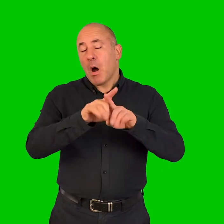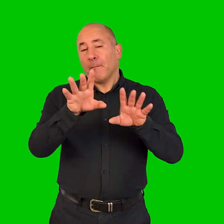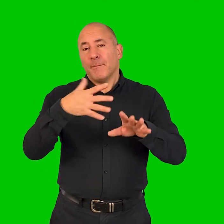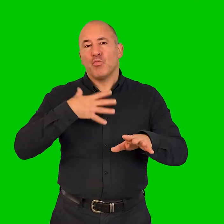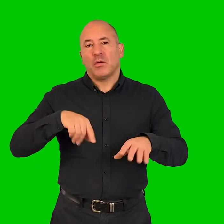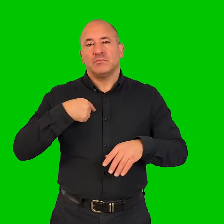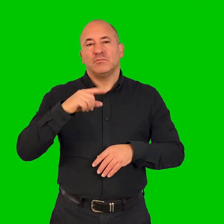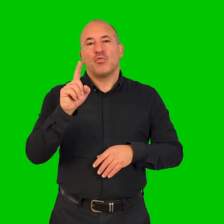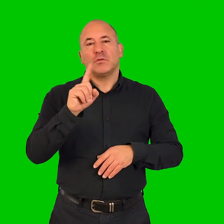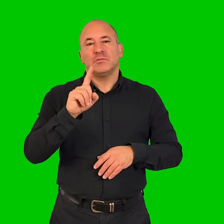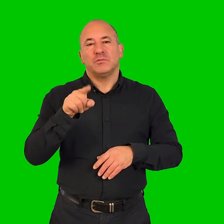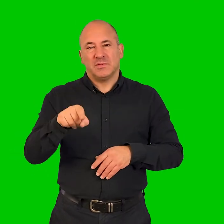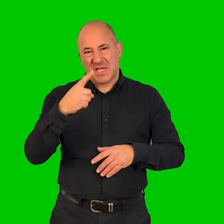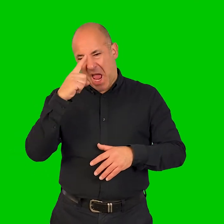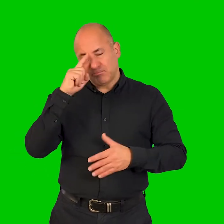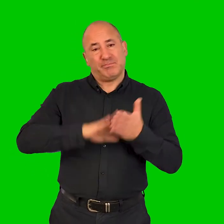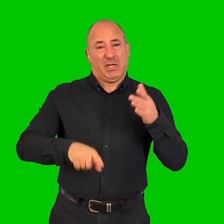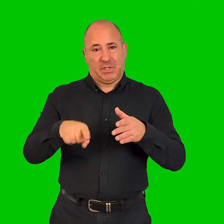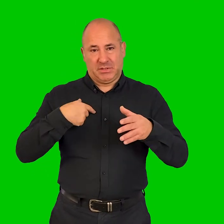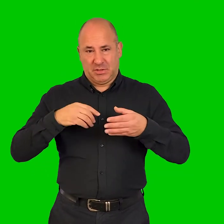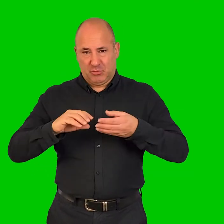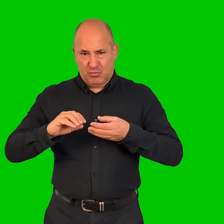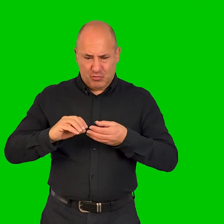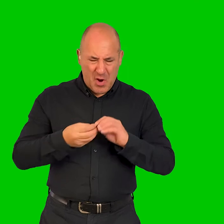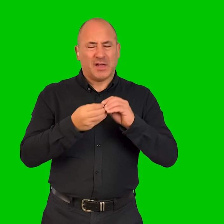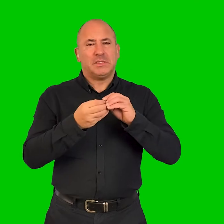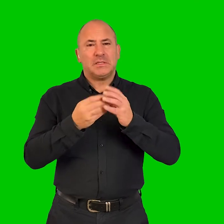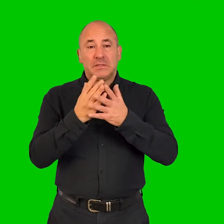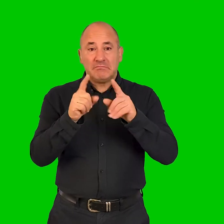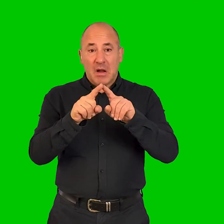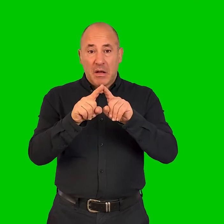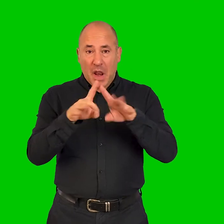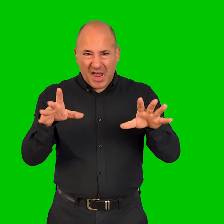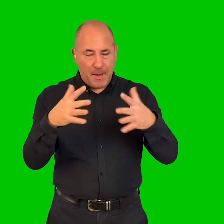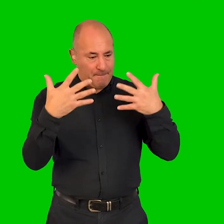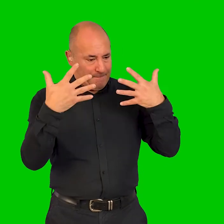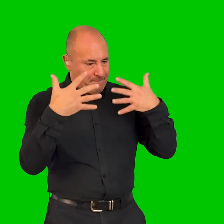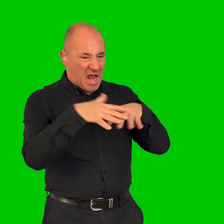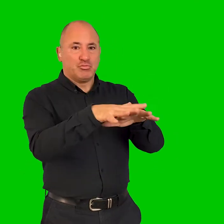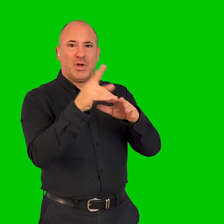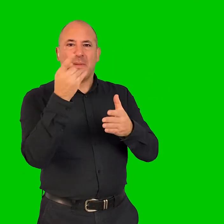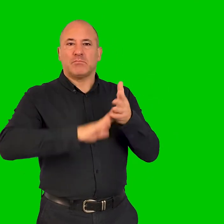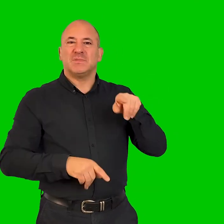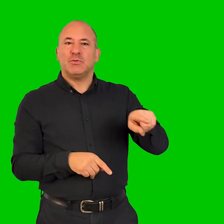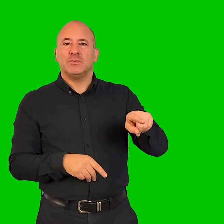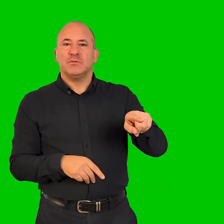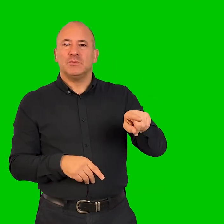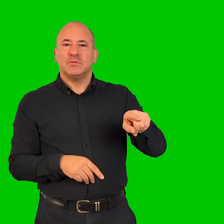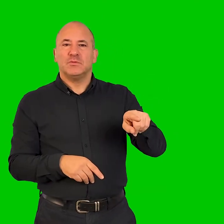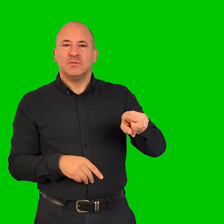to remove as much discomfort as possible but also create experiences that are comparable